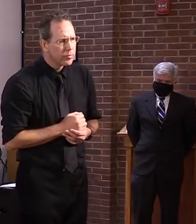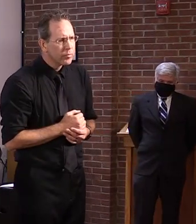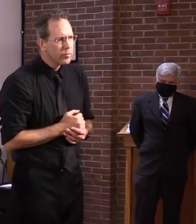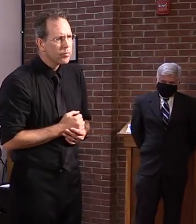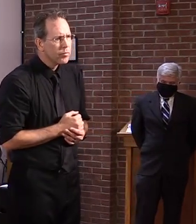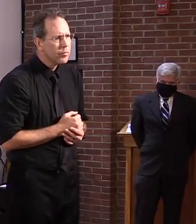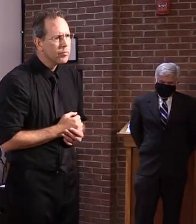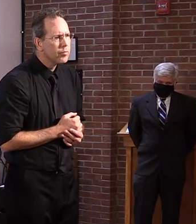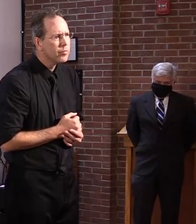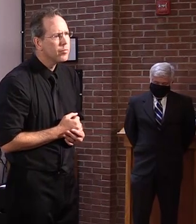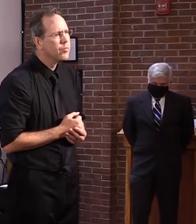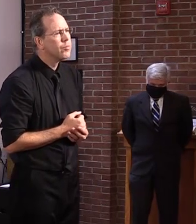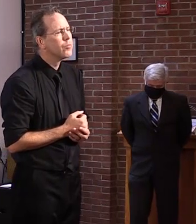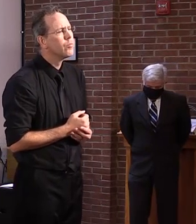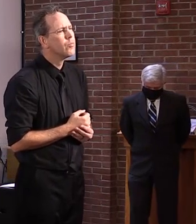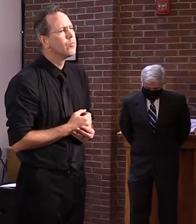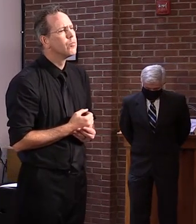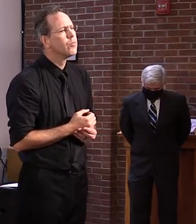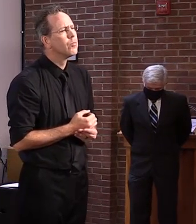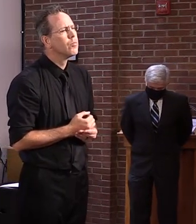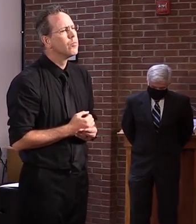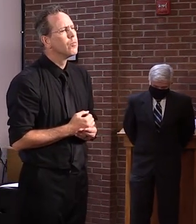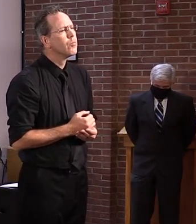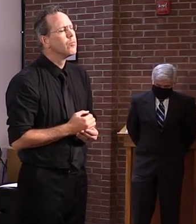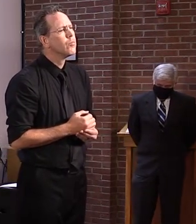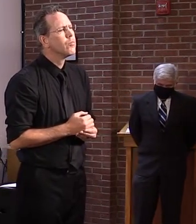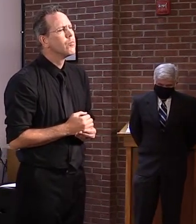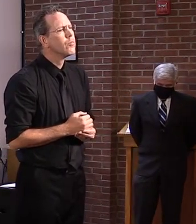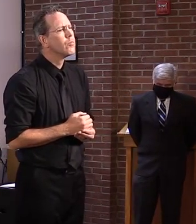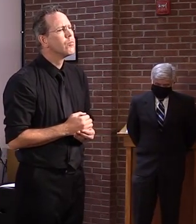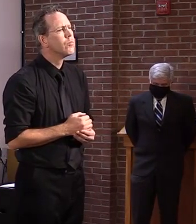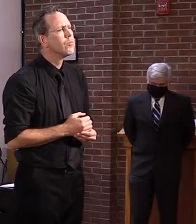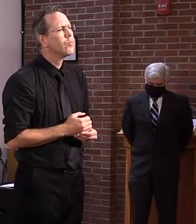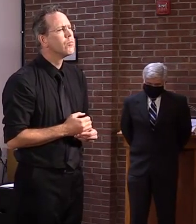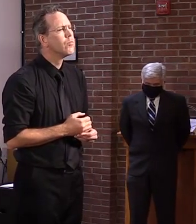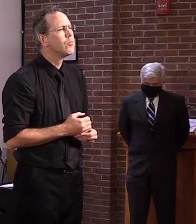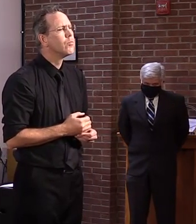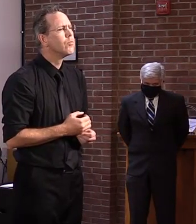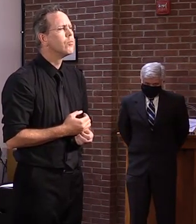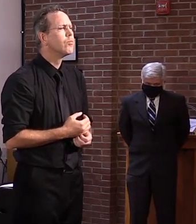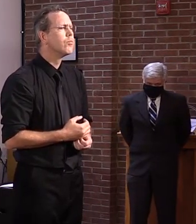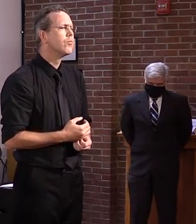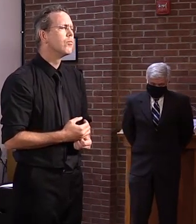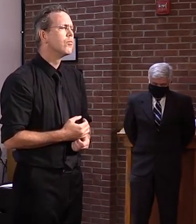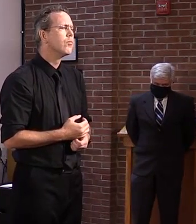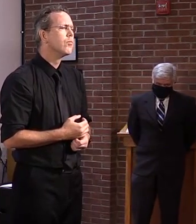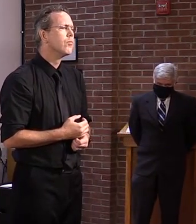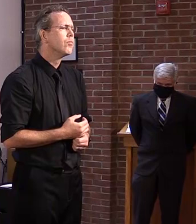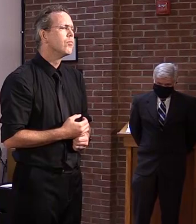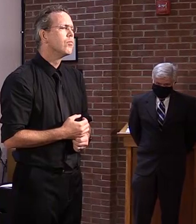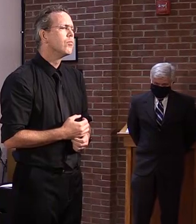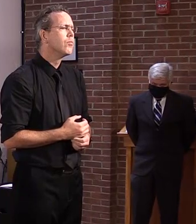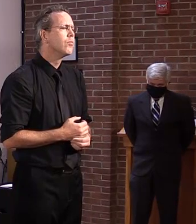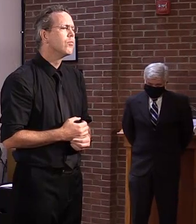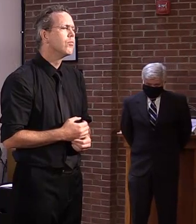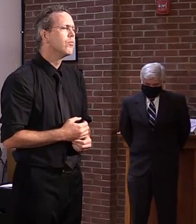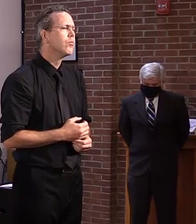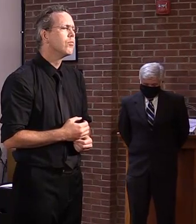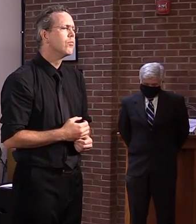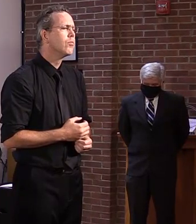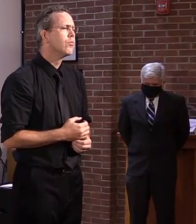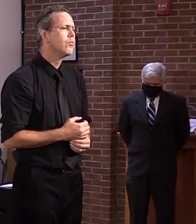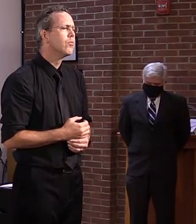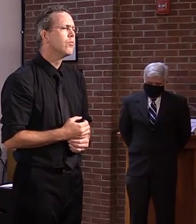are already kind of in their reopening plan and troubleshooting things. Just wondering if there's been any kind of major common issues or anything that's already had to be